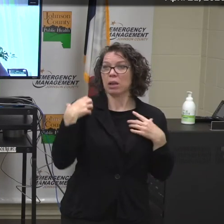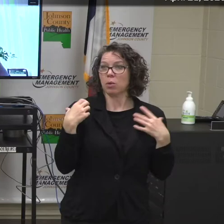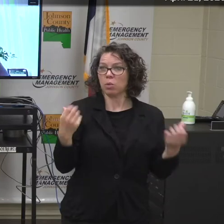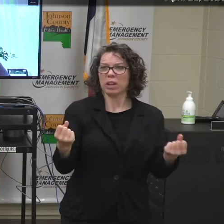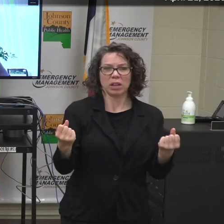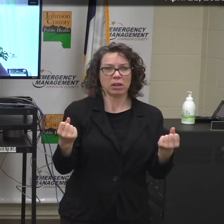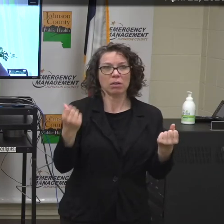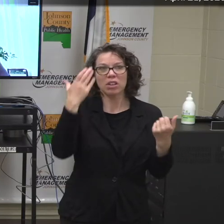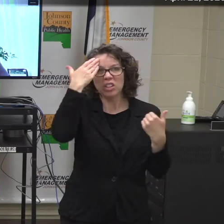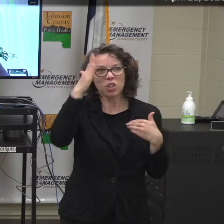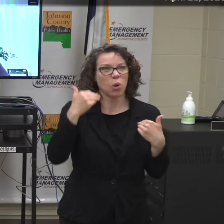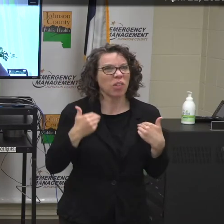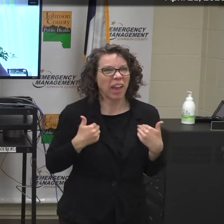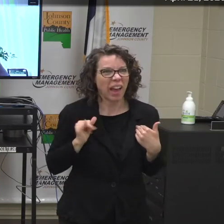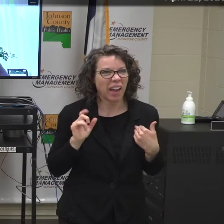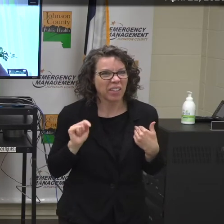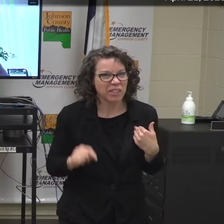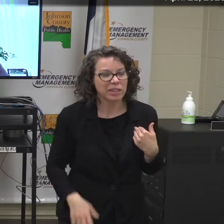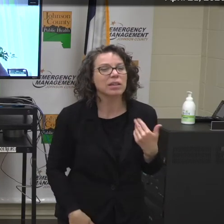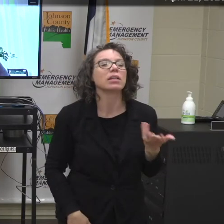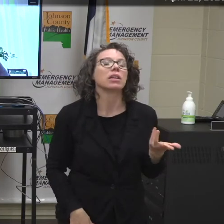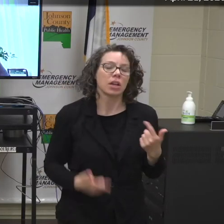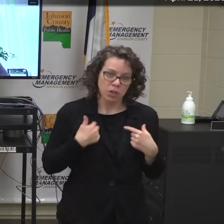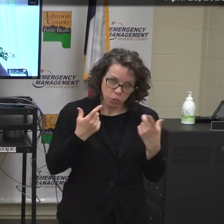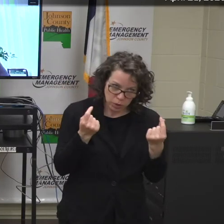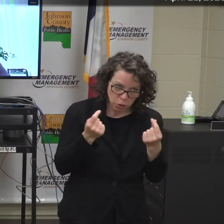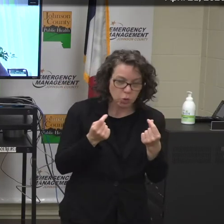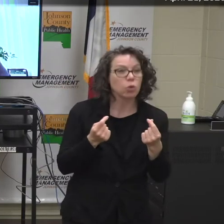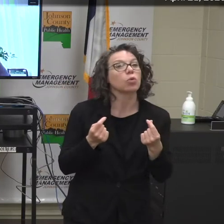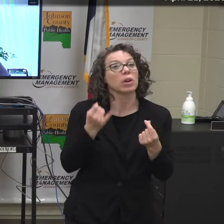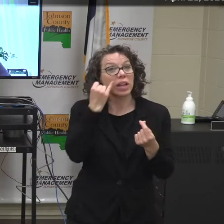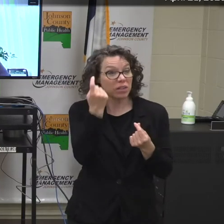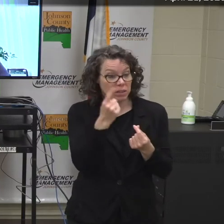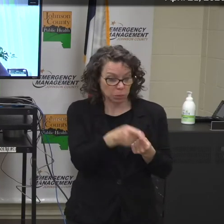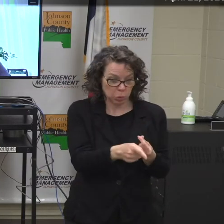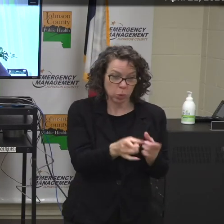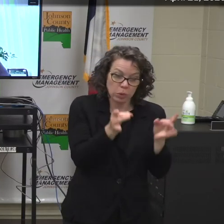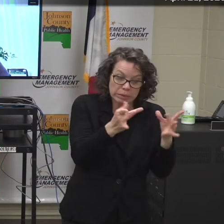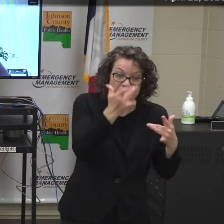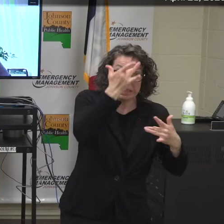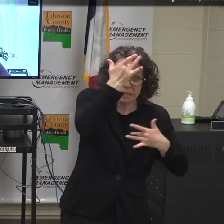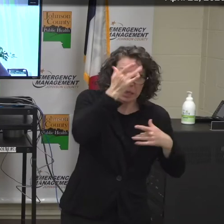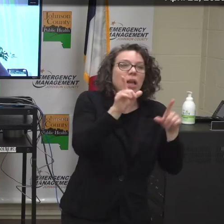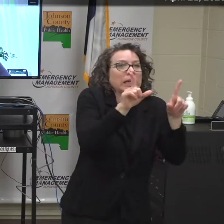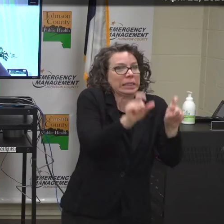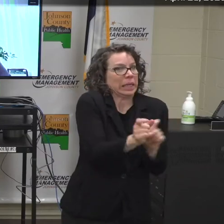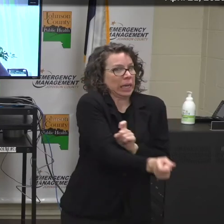So we follow the criteria to make sure that we are testing those individuals who are at highest risk.